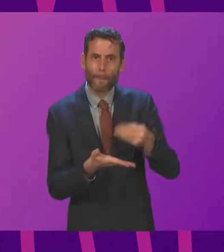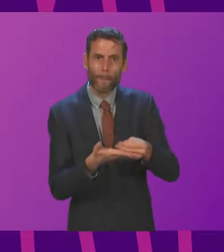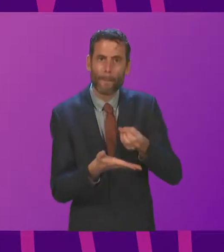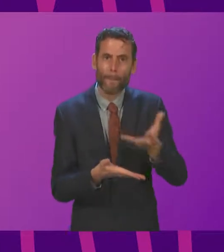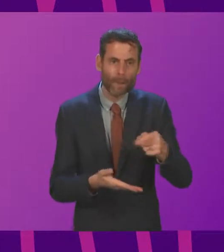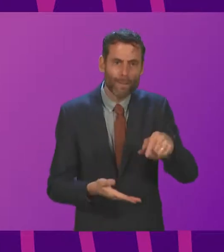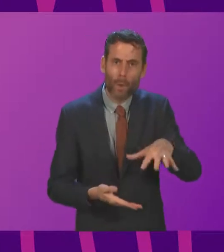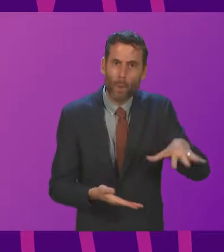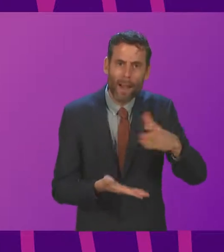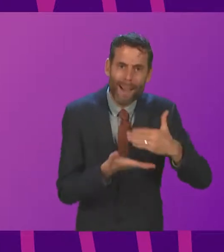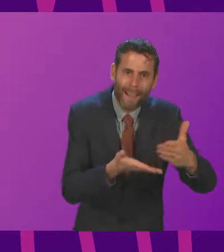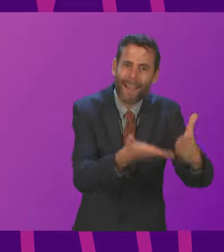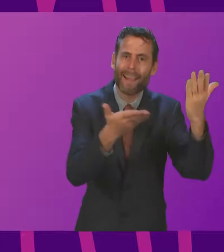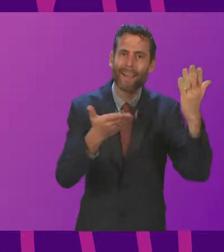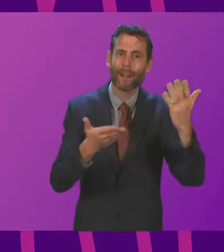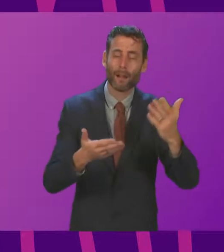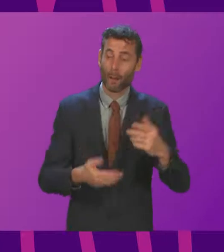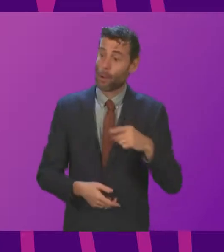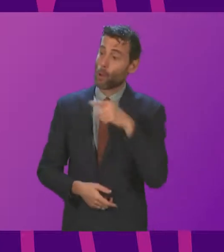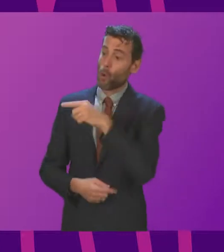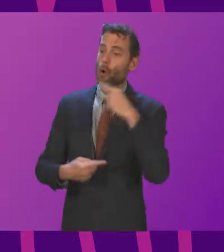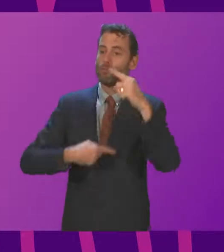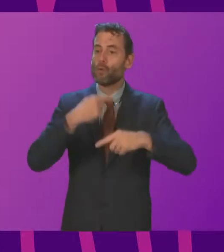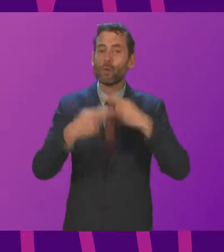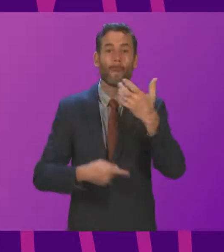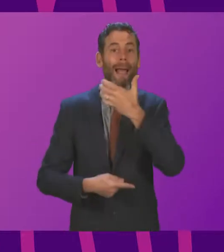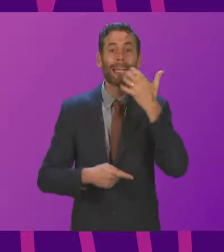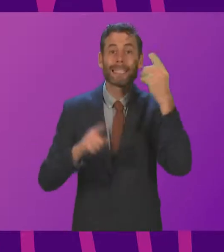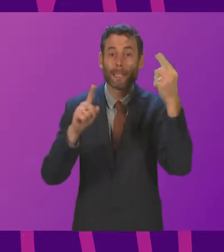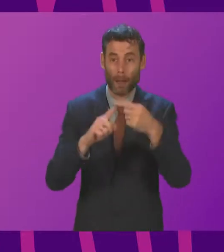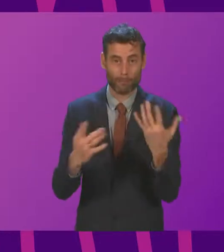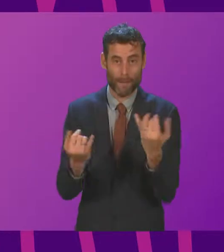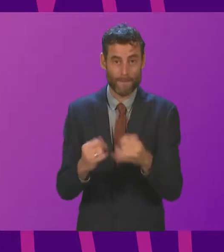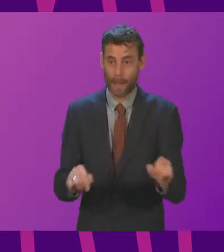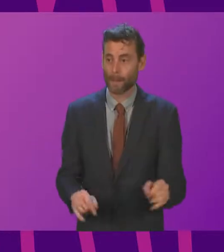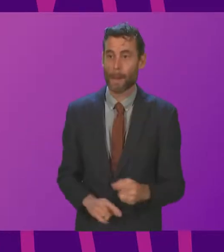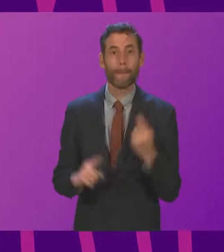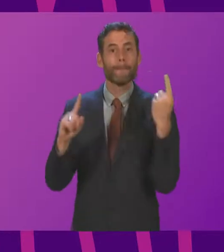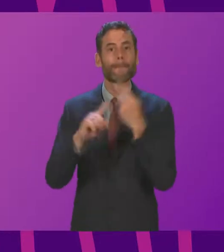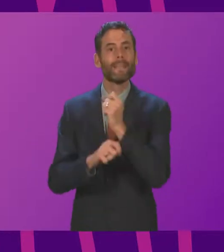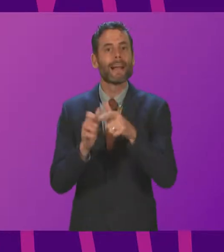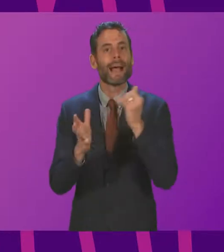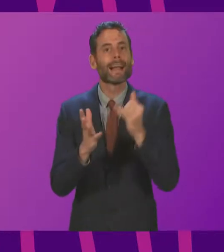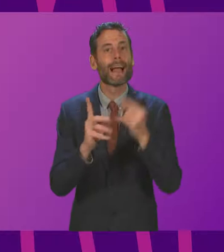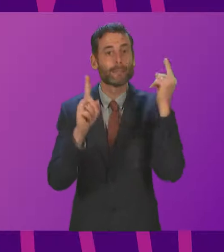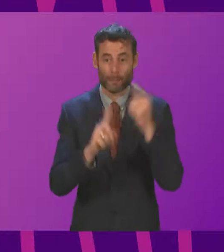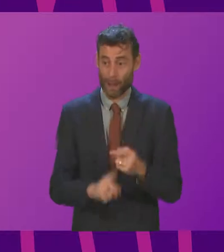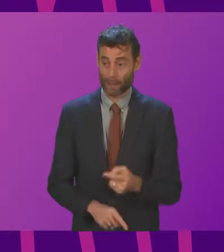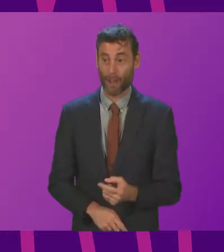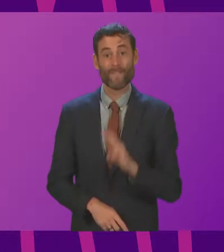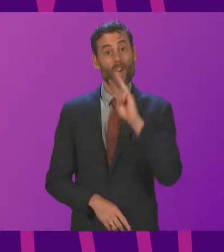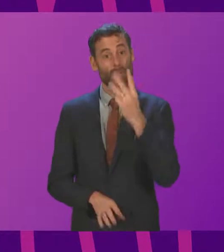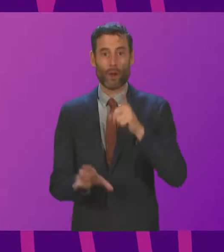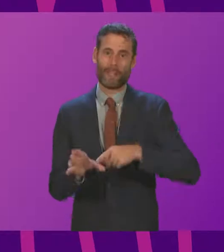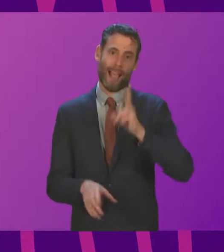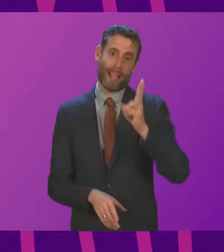Her SNP government has missed its renewable heating target. Missed its gas emissions target three years running. And she promised 130